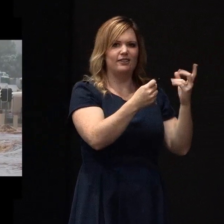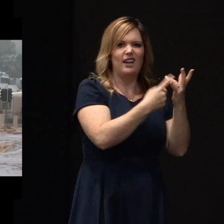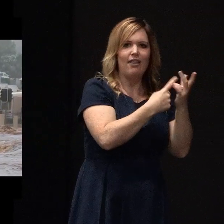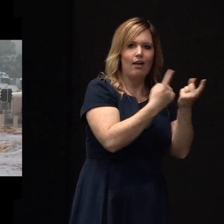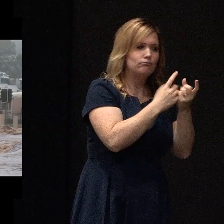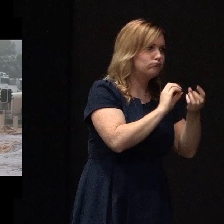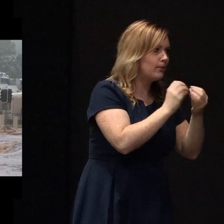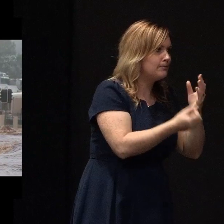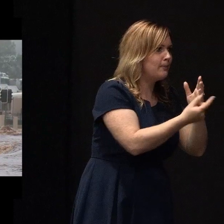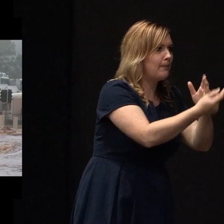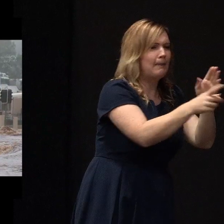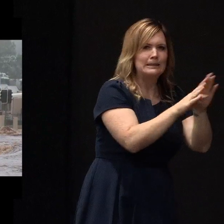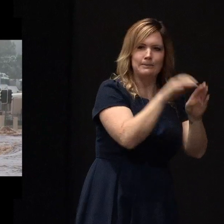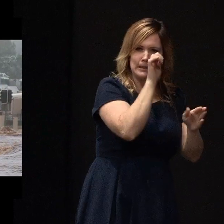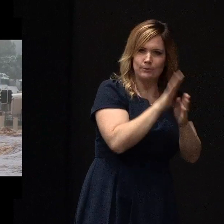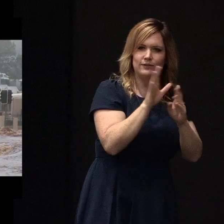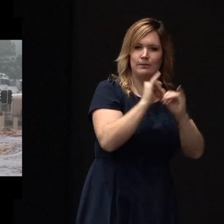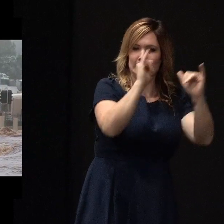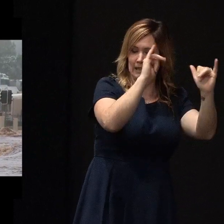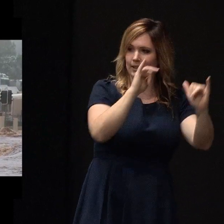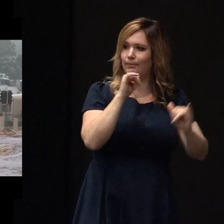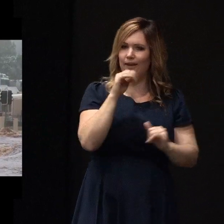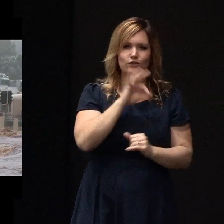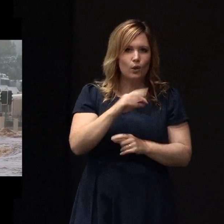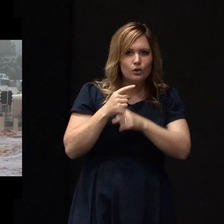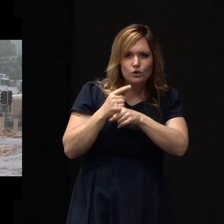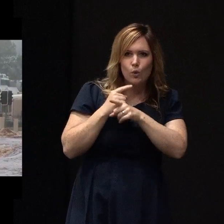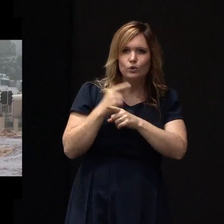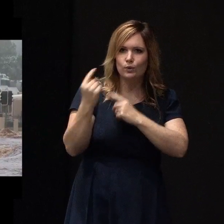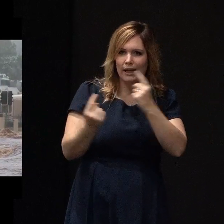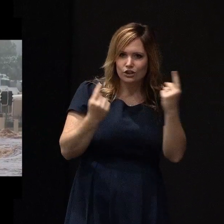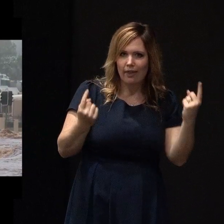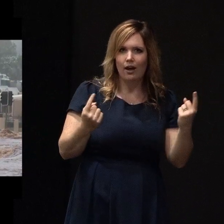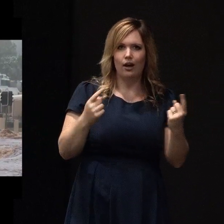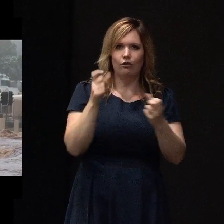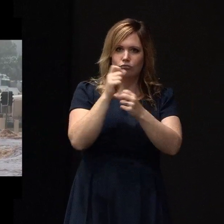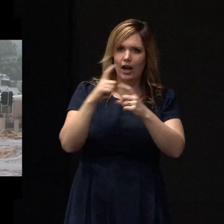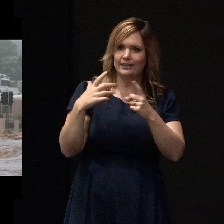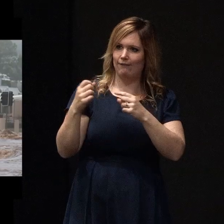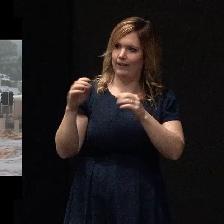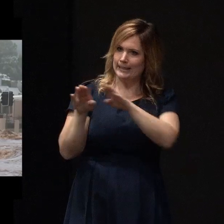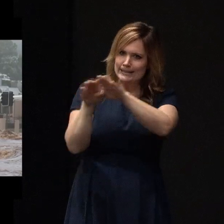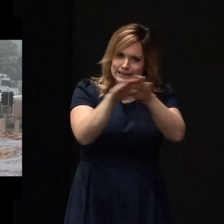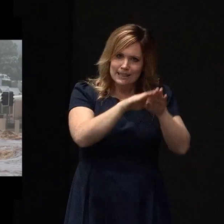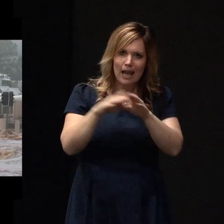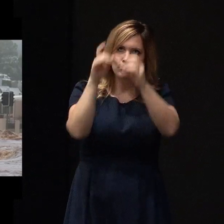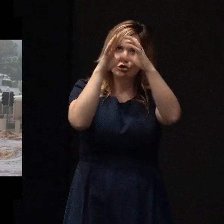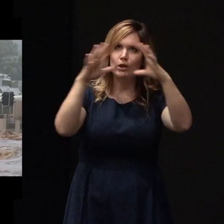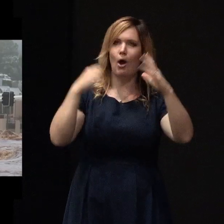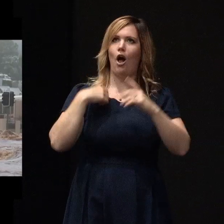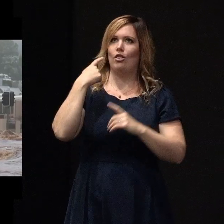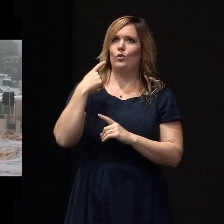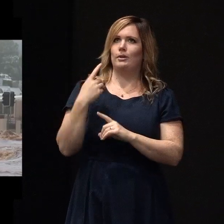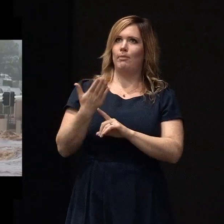and admit that you're having these dreams or thoughts, you think that it's just you and that